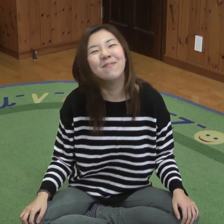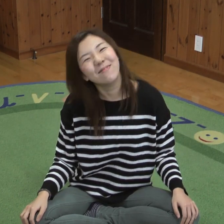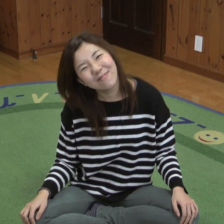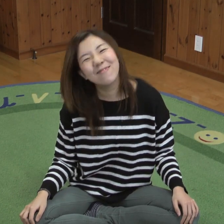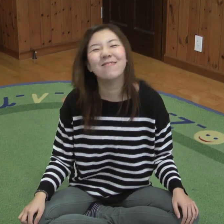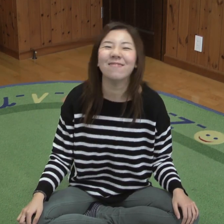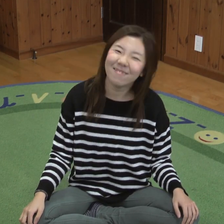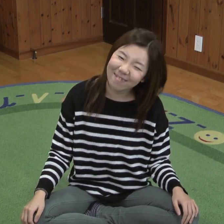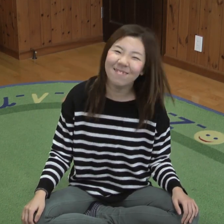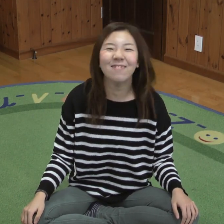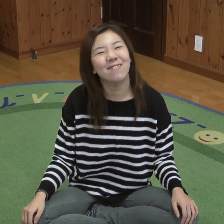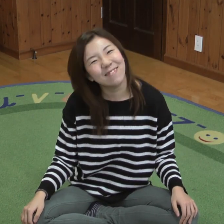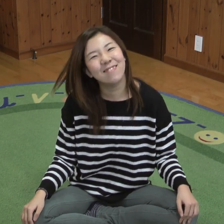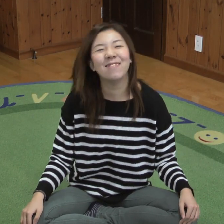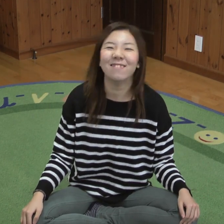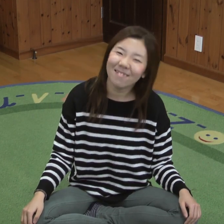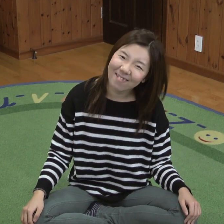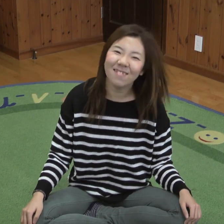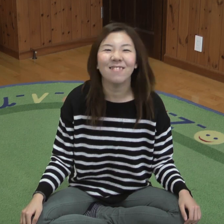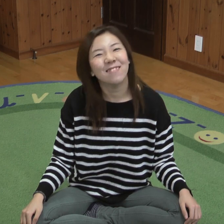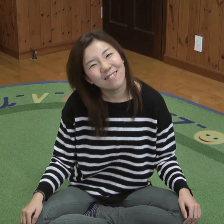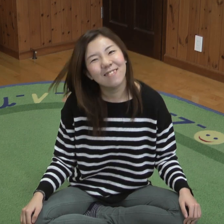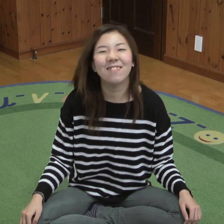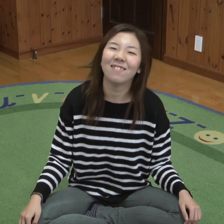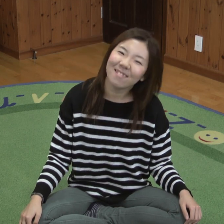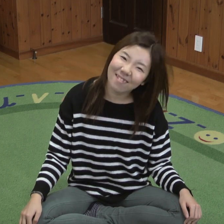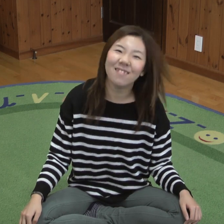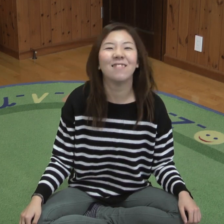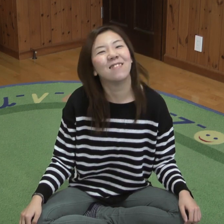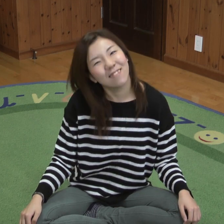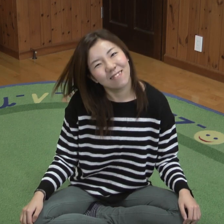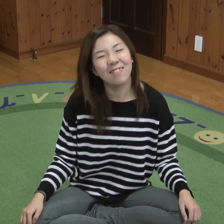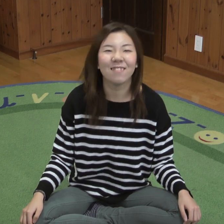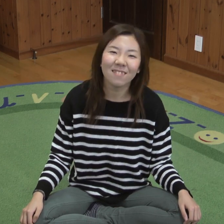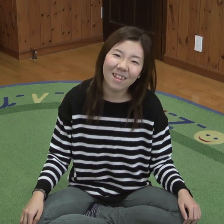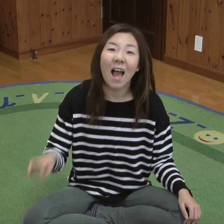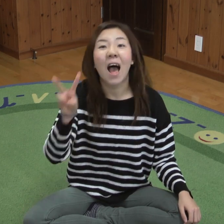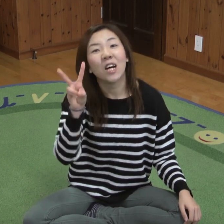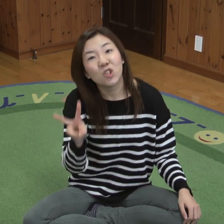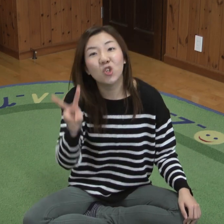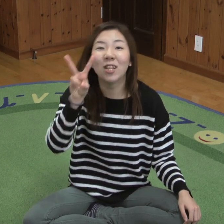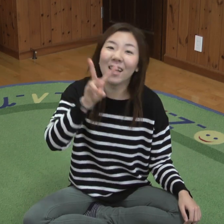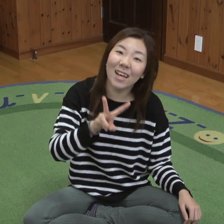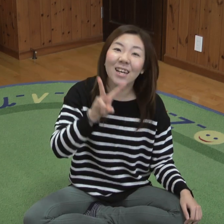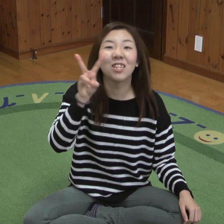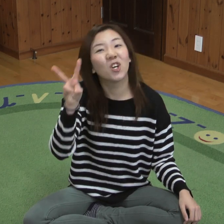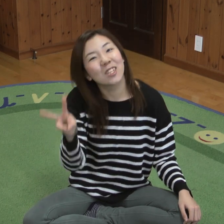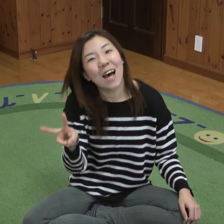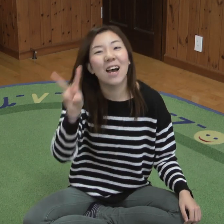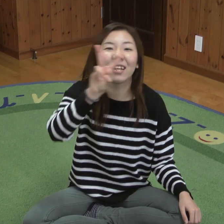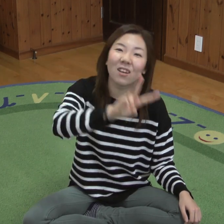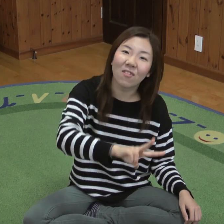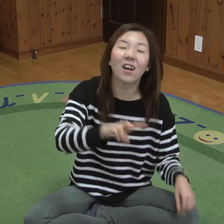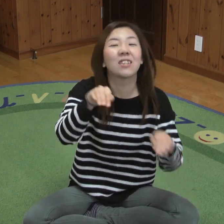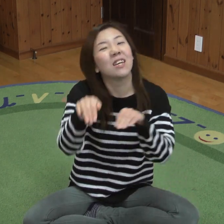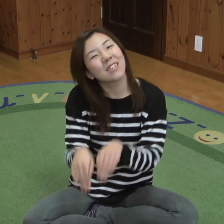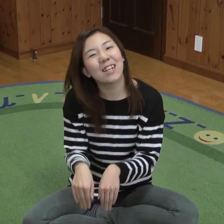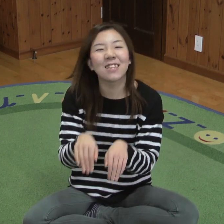Two Little Tiny Frogs Two Little Tiny Frogs sat